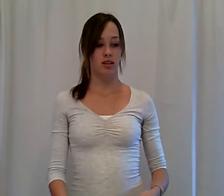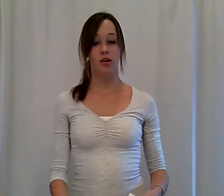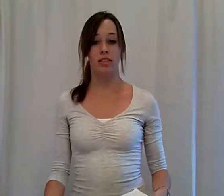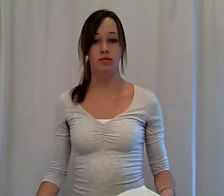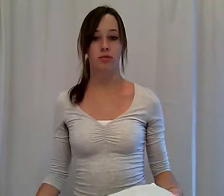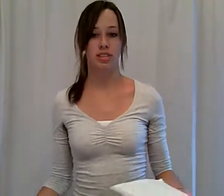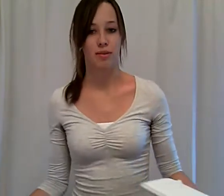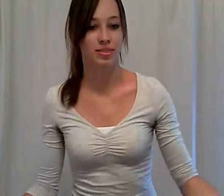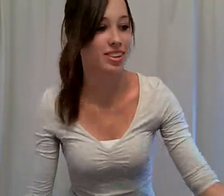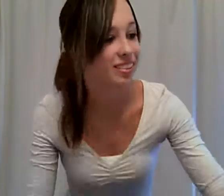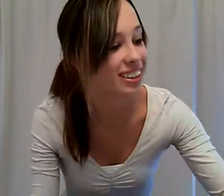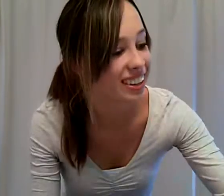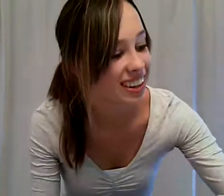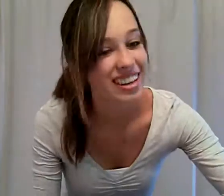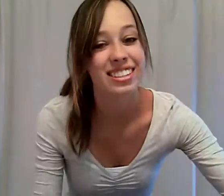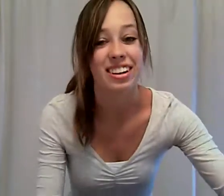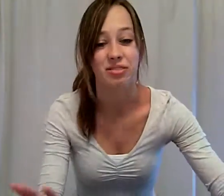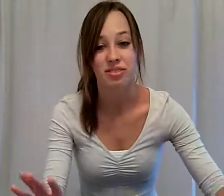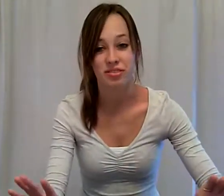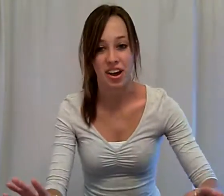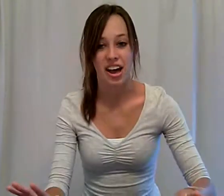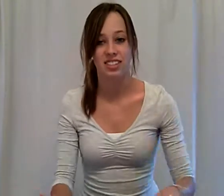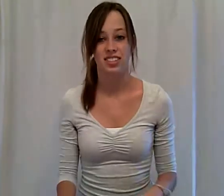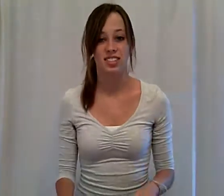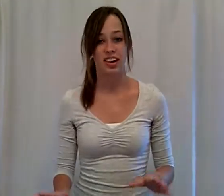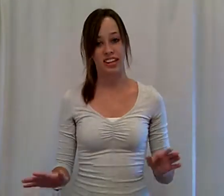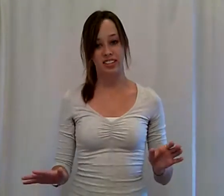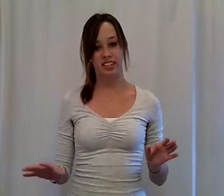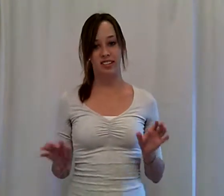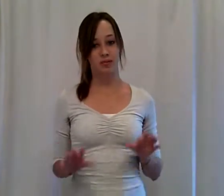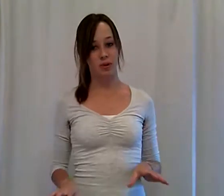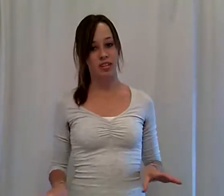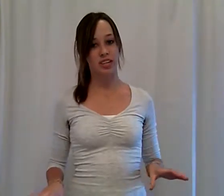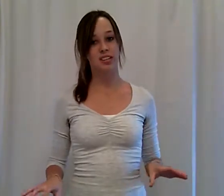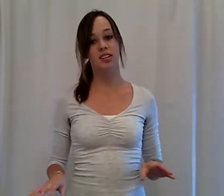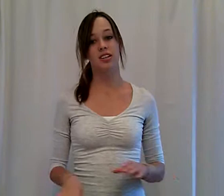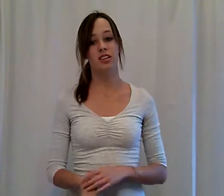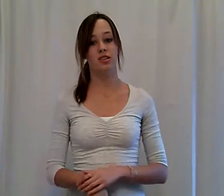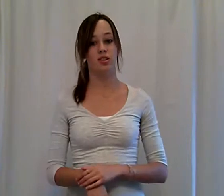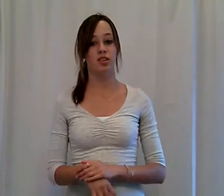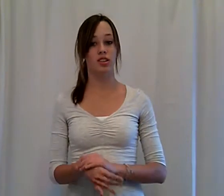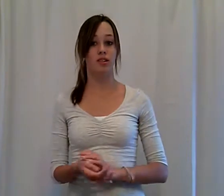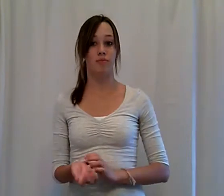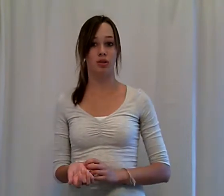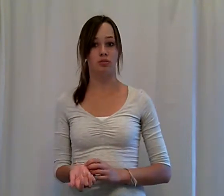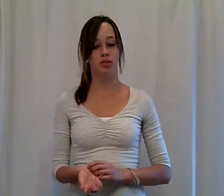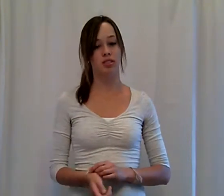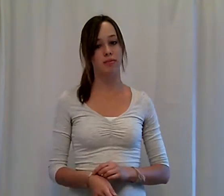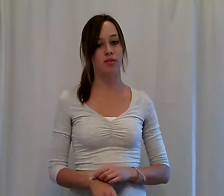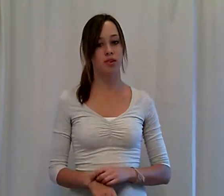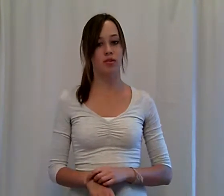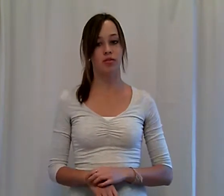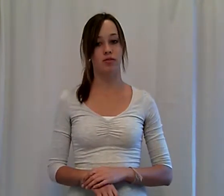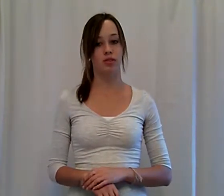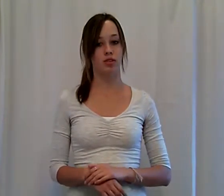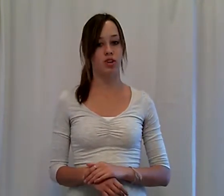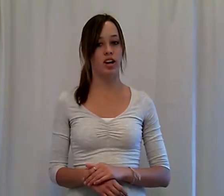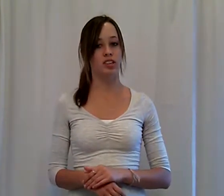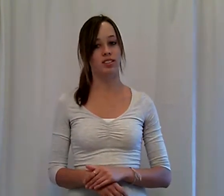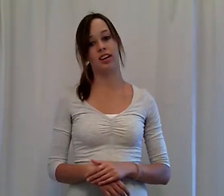Okay, that's where we stopped. So. Sorry, it's really fast. So I like to explain it in multiple steps. So if you're trying to